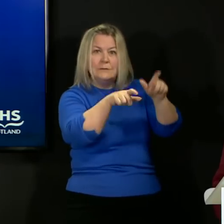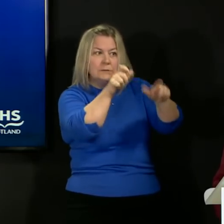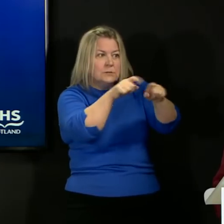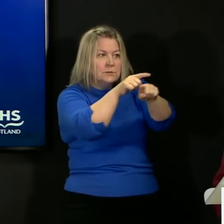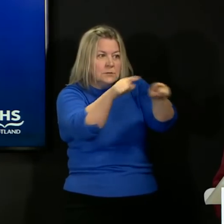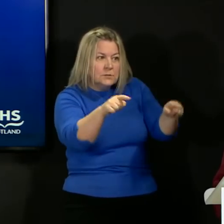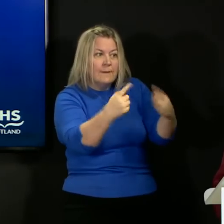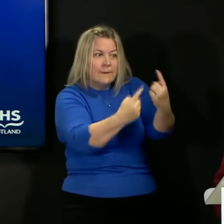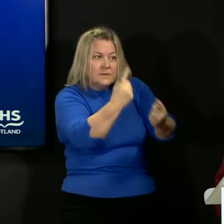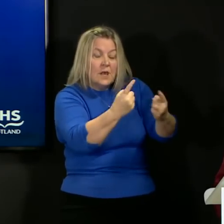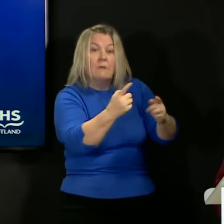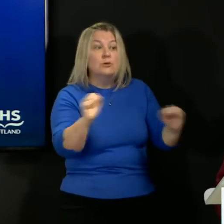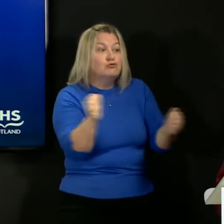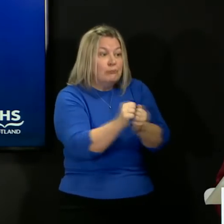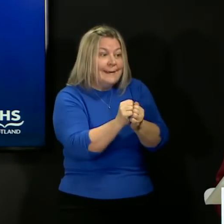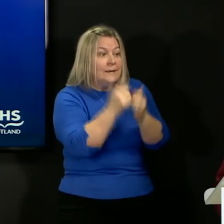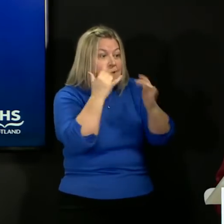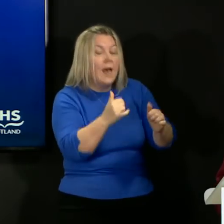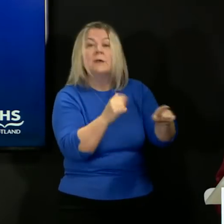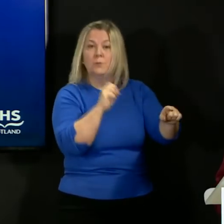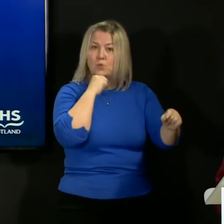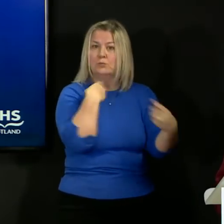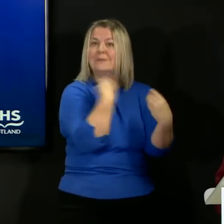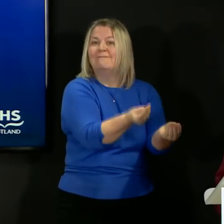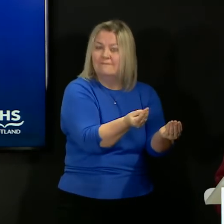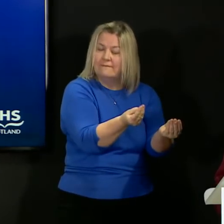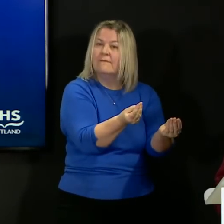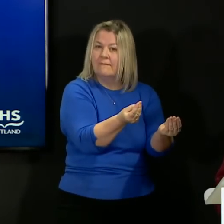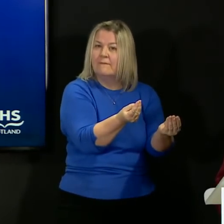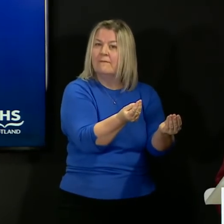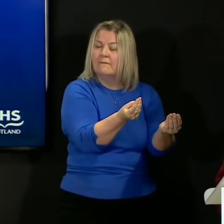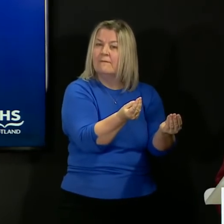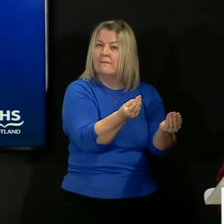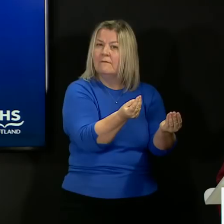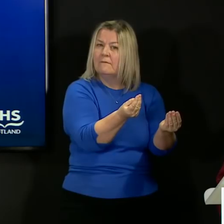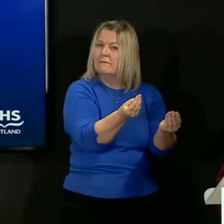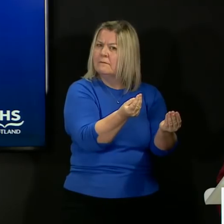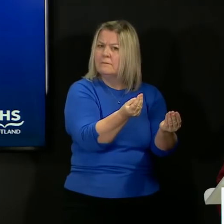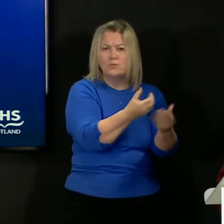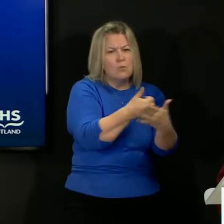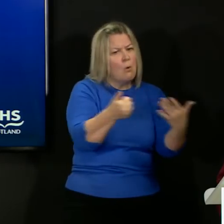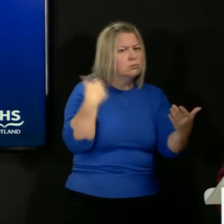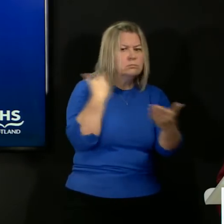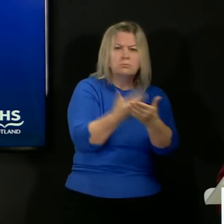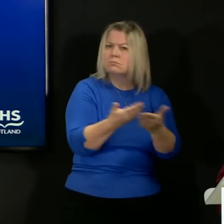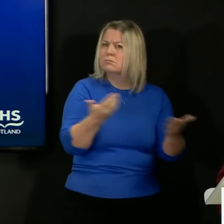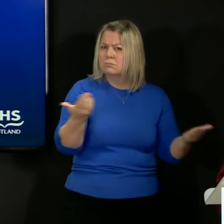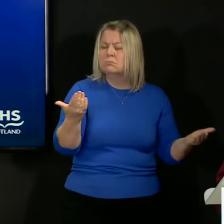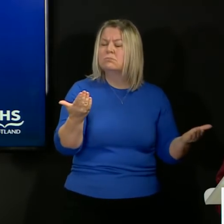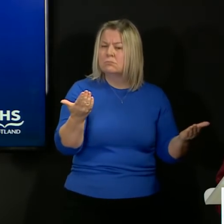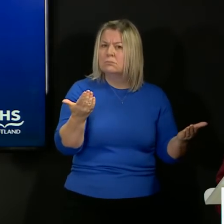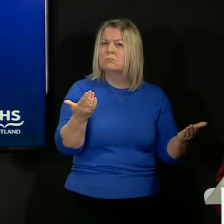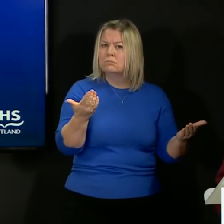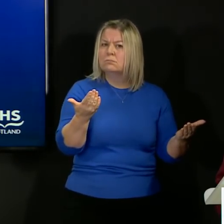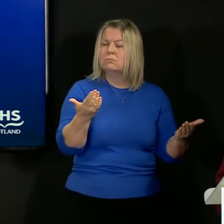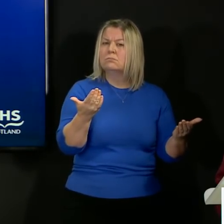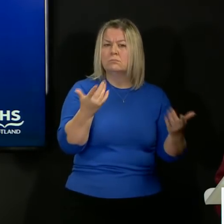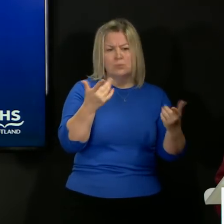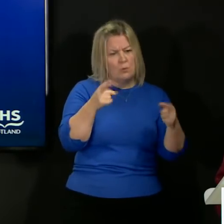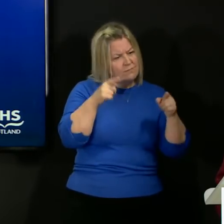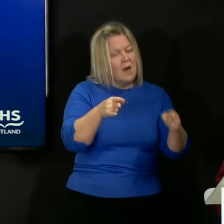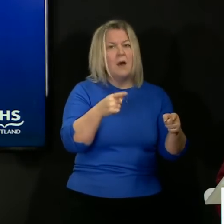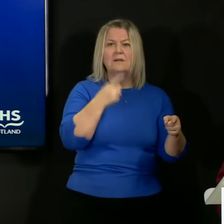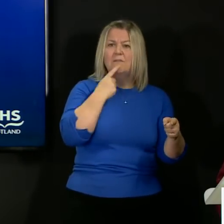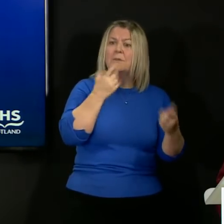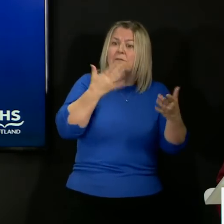they consented to that. So that's the position that we have now reached, is based soundly